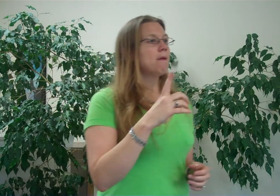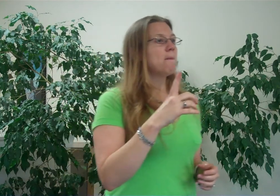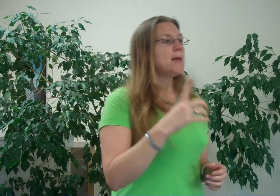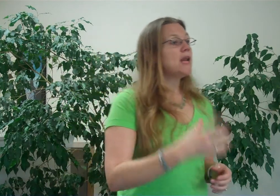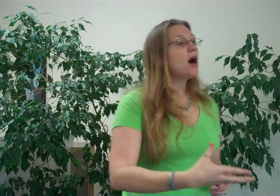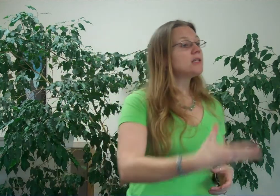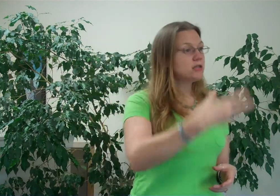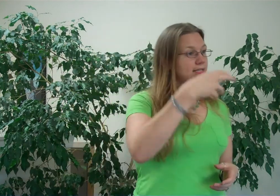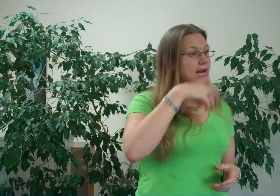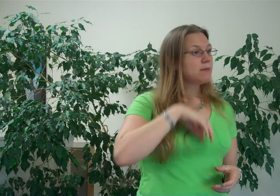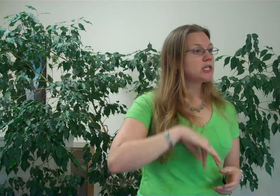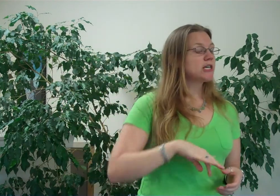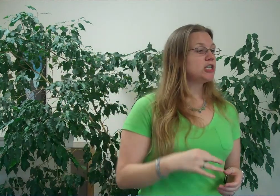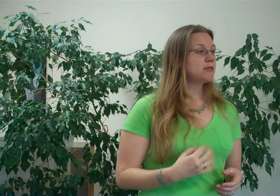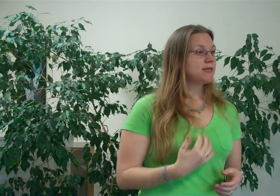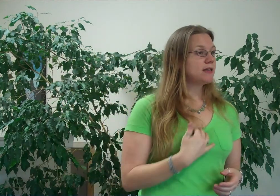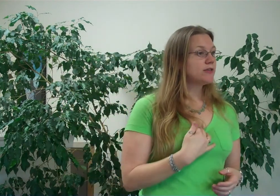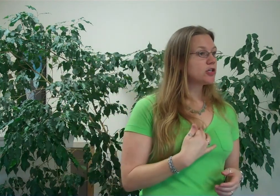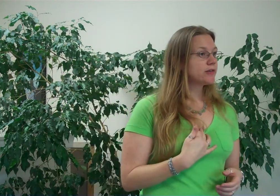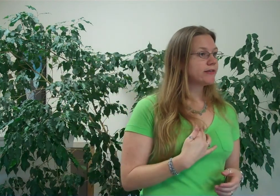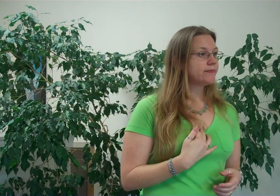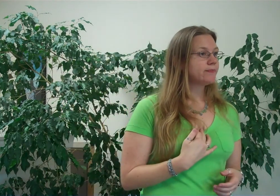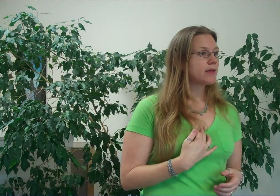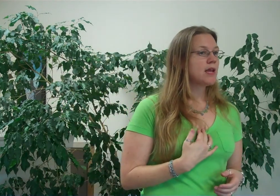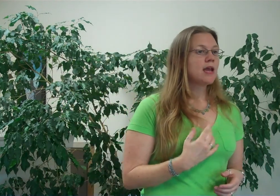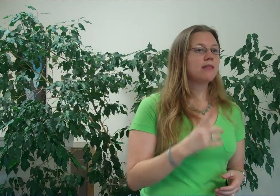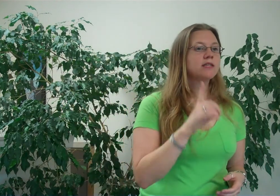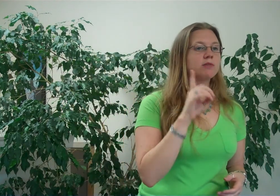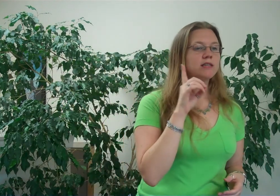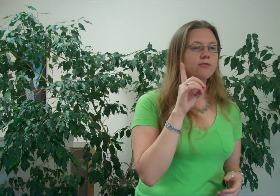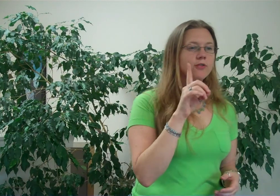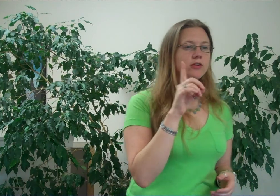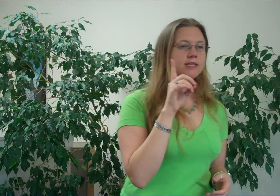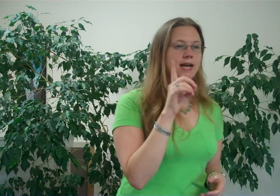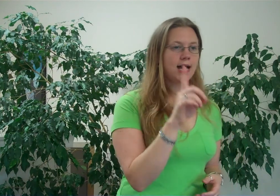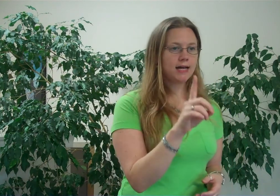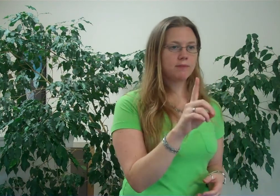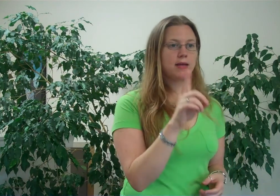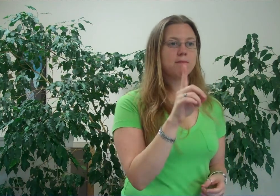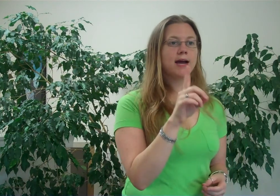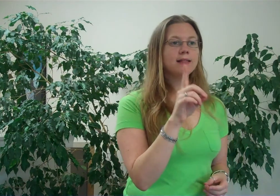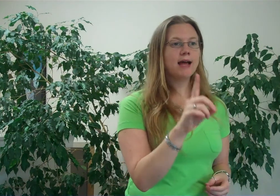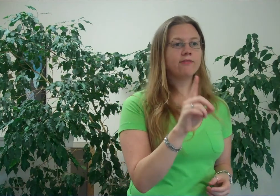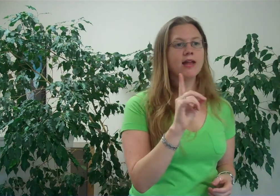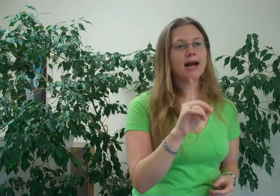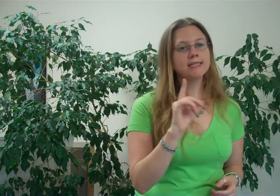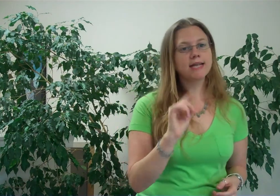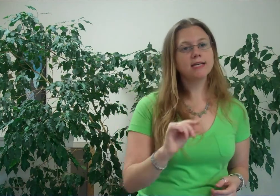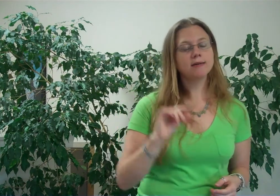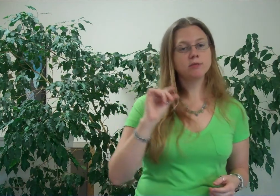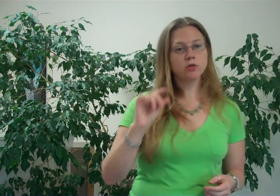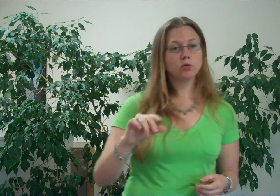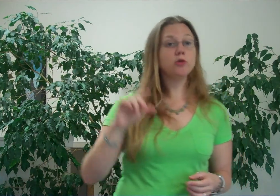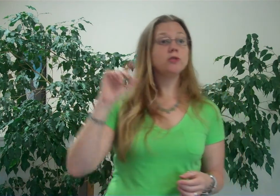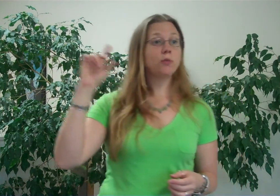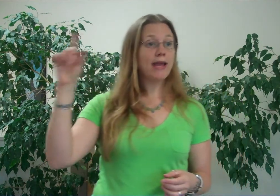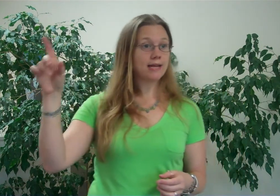And also to see how much I could change myself internally. And this was the first time in my life that I signed up to lose weight